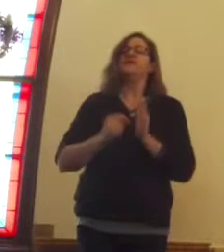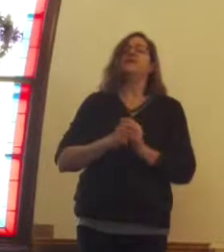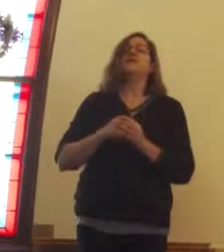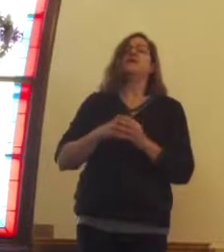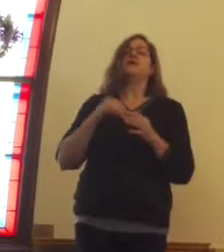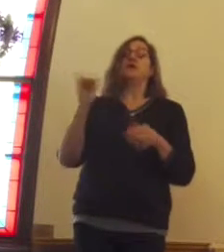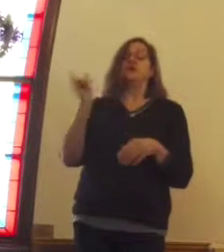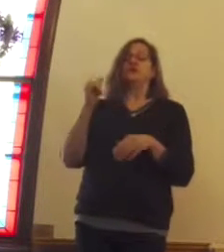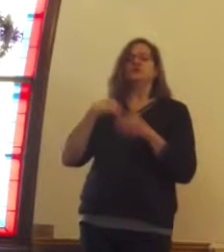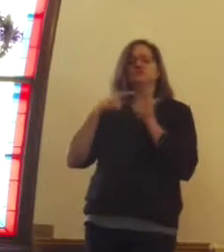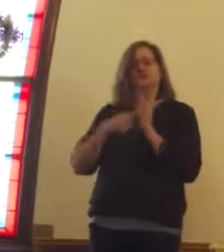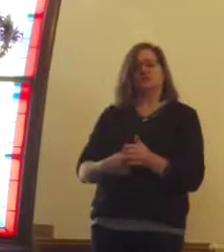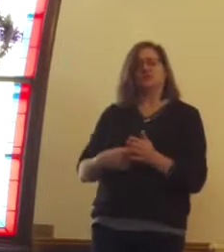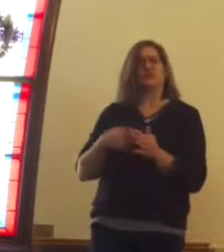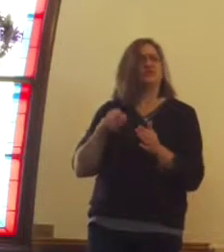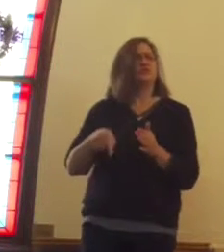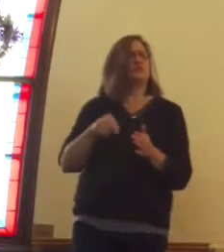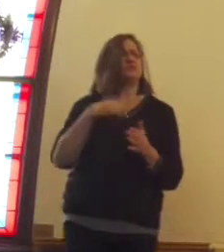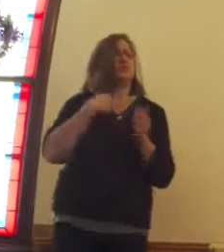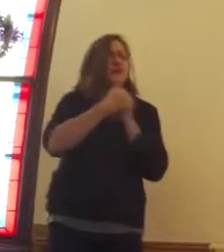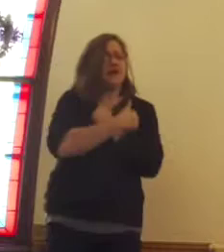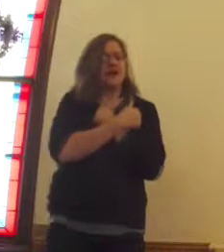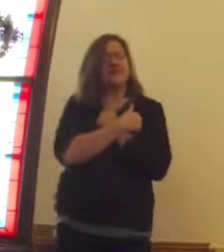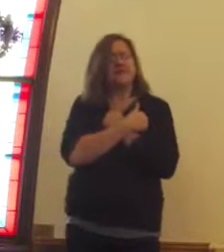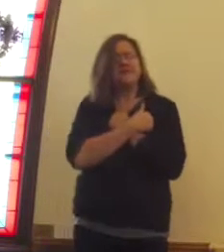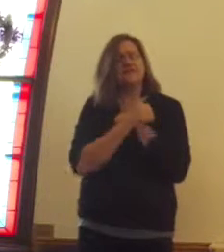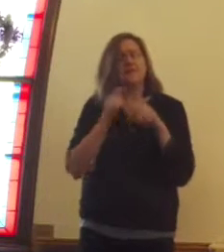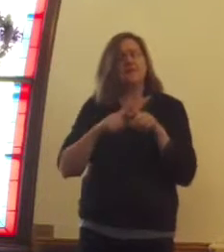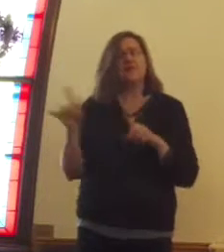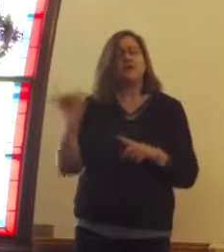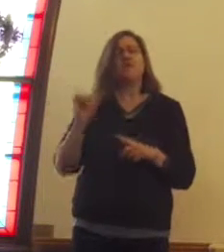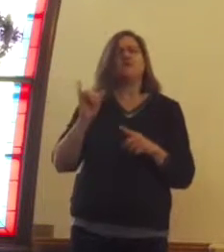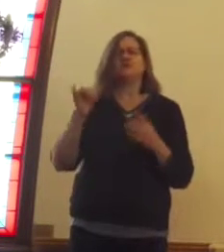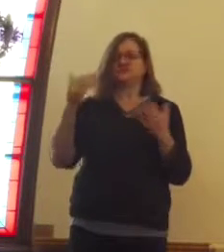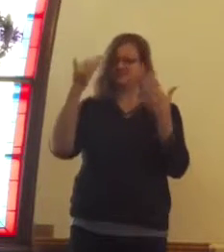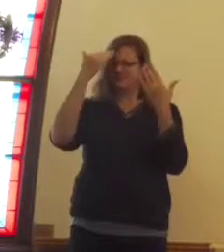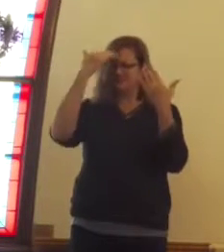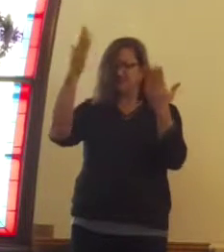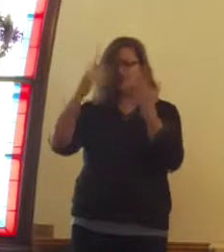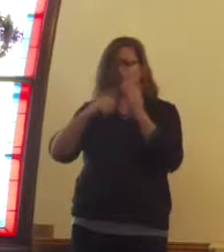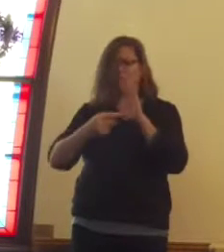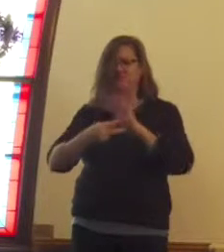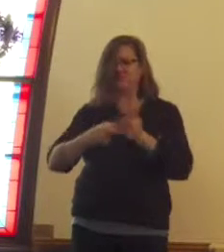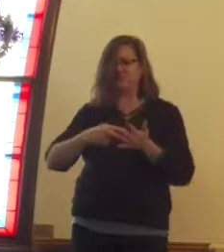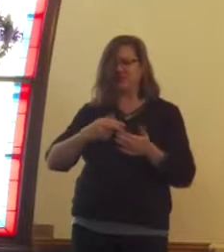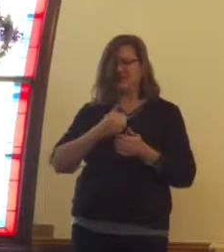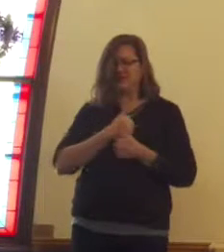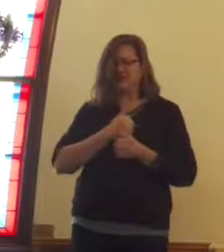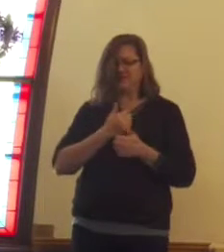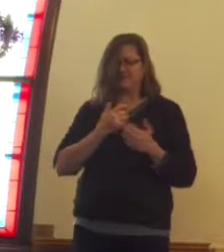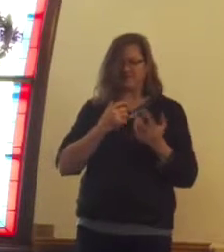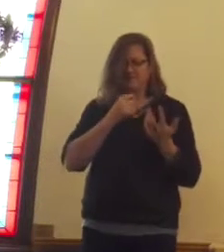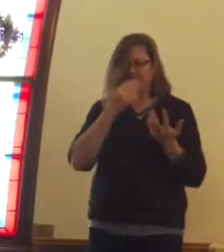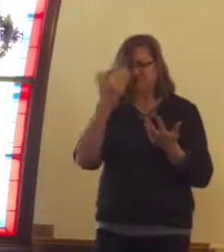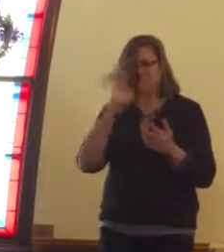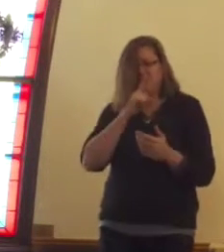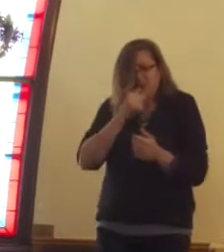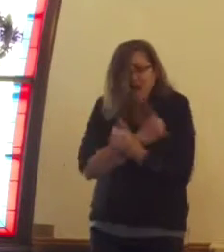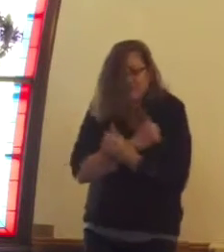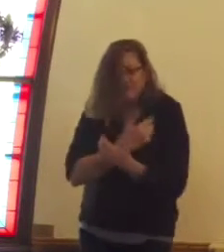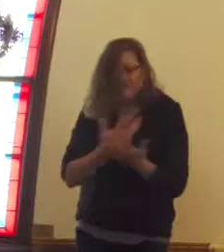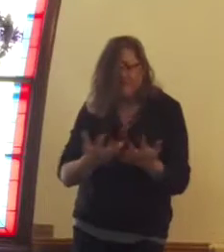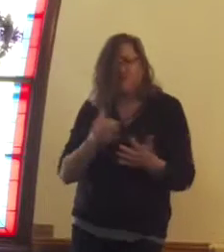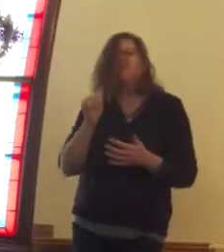and signs of love, but rather an unknown love. So through all this, Ahaz keeps